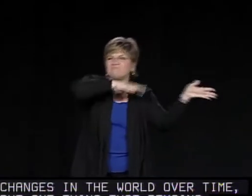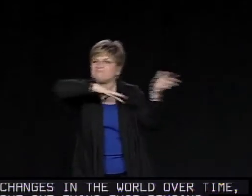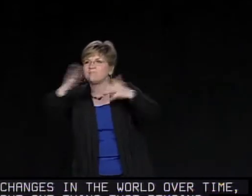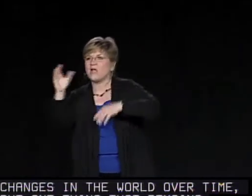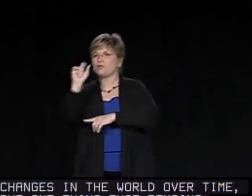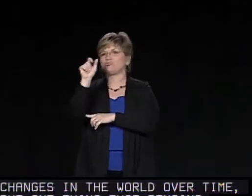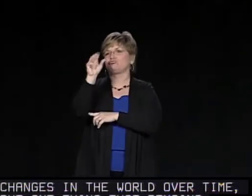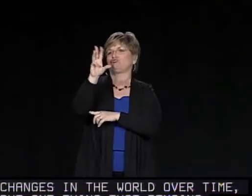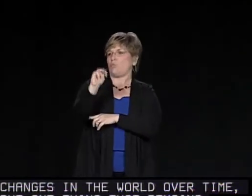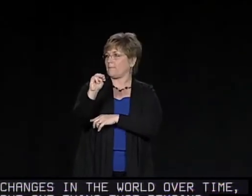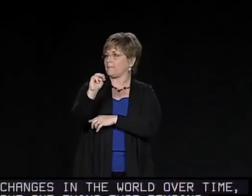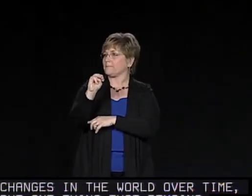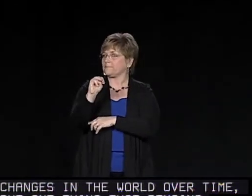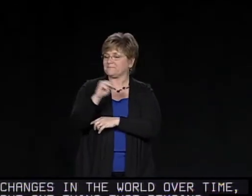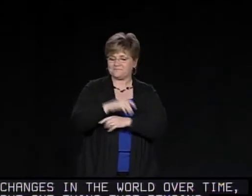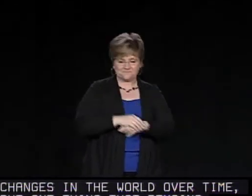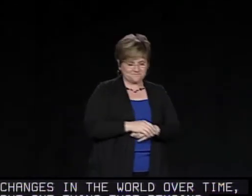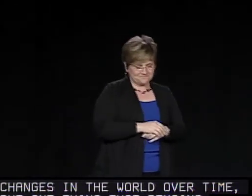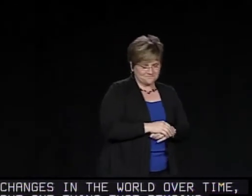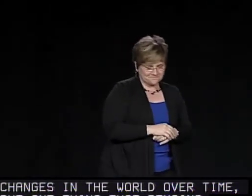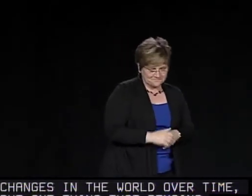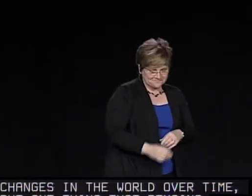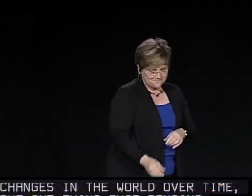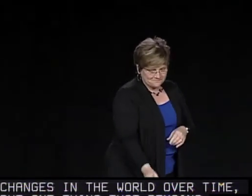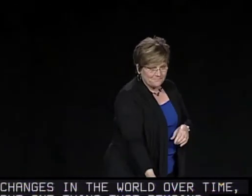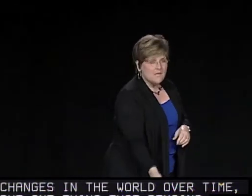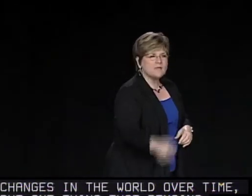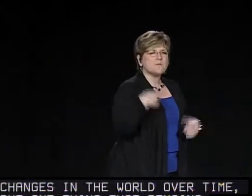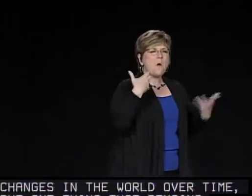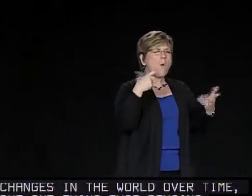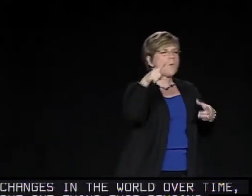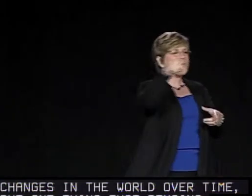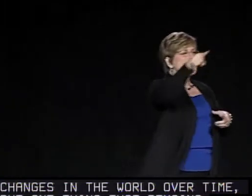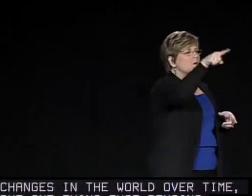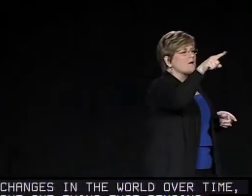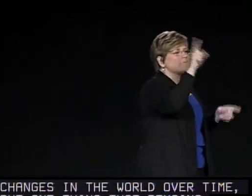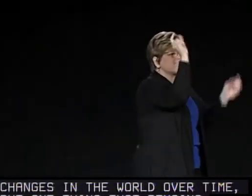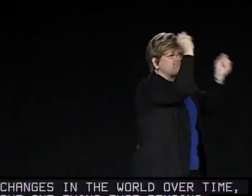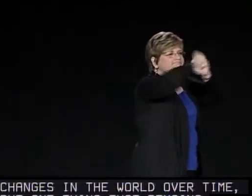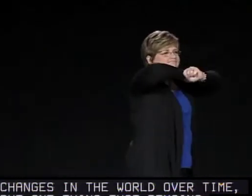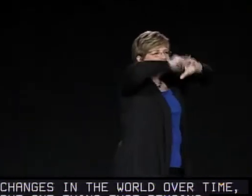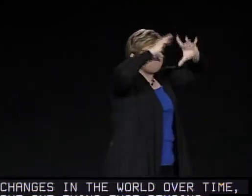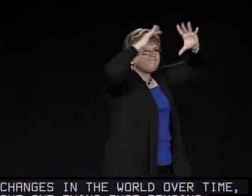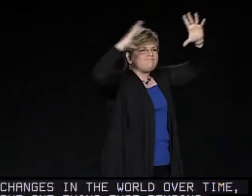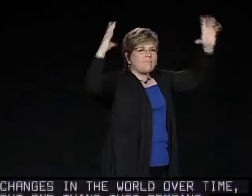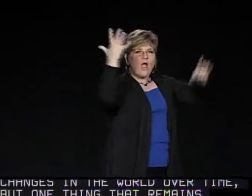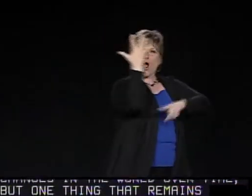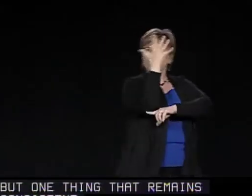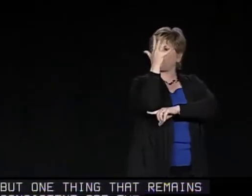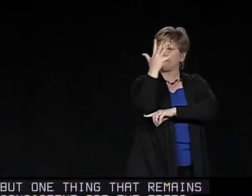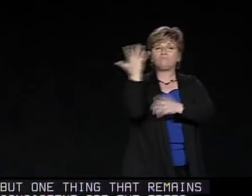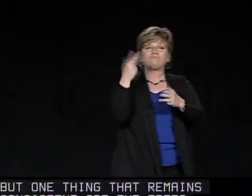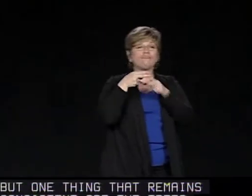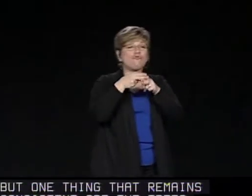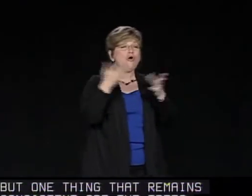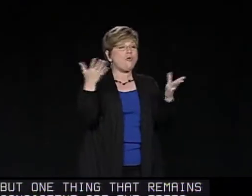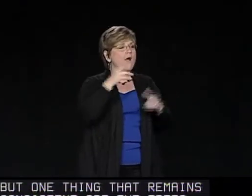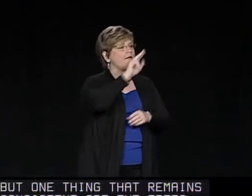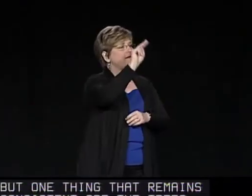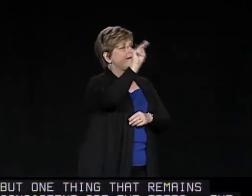trees. A storm can blow through or wind and the trees remain strong. So I want you to envision a